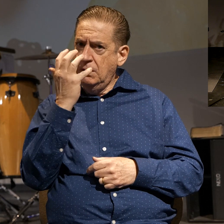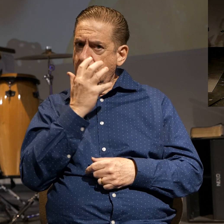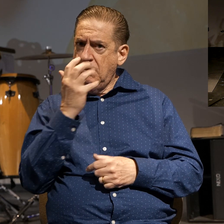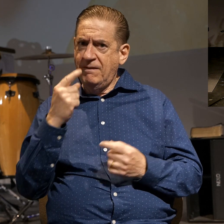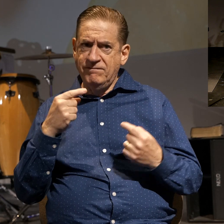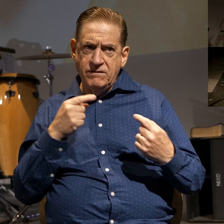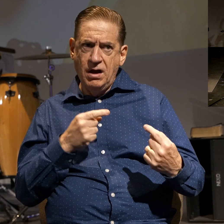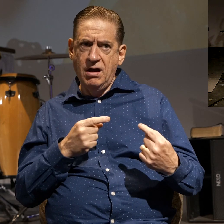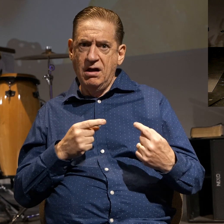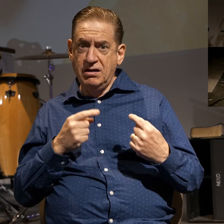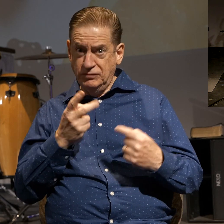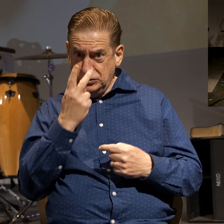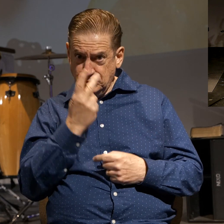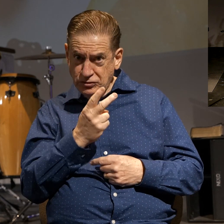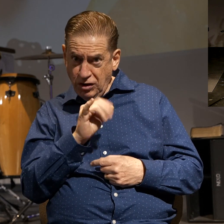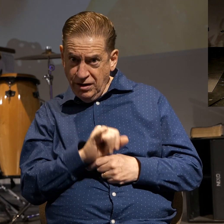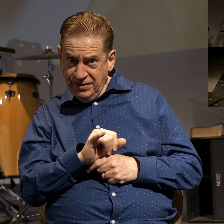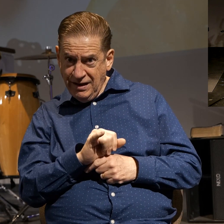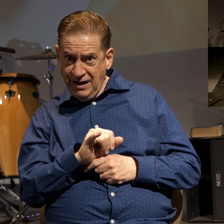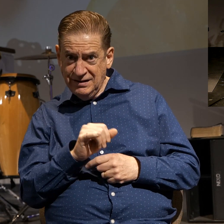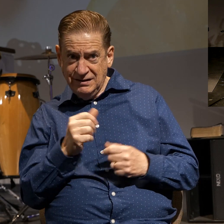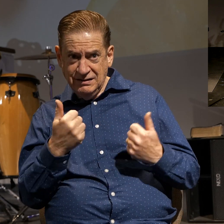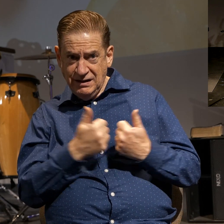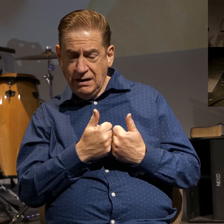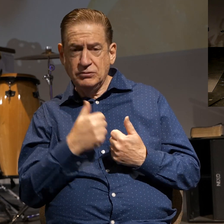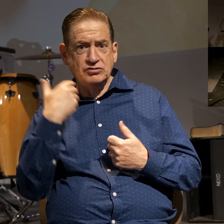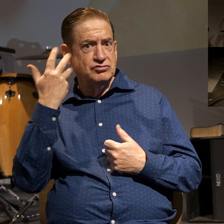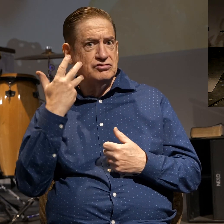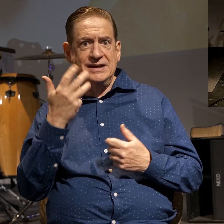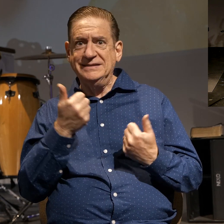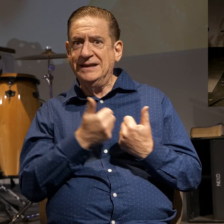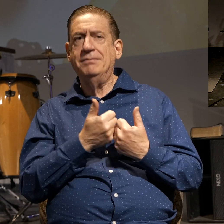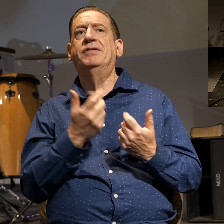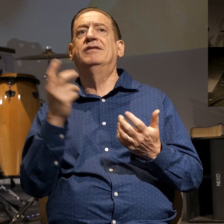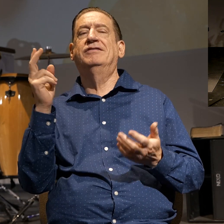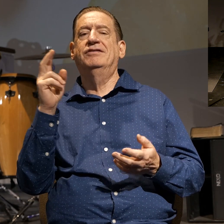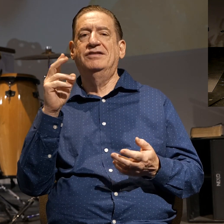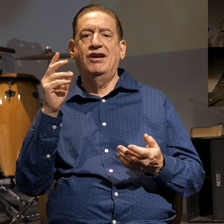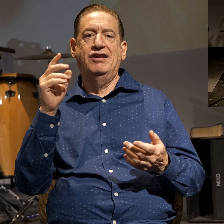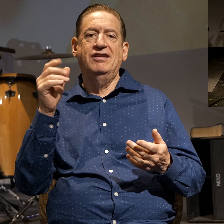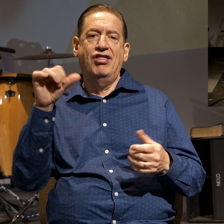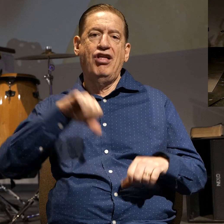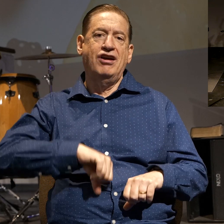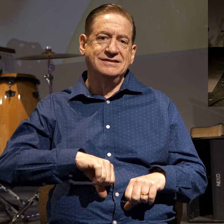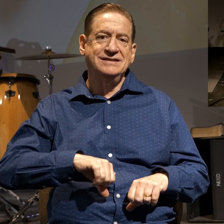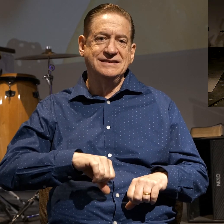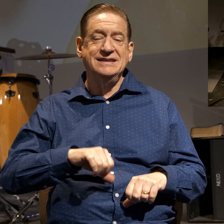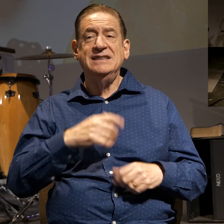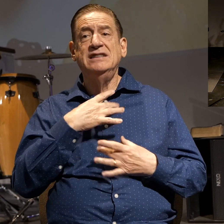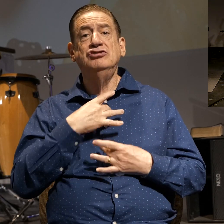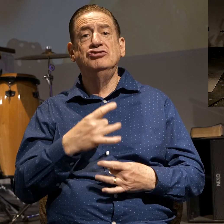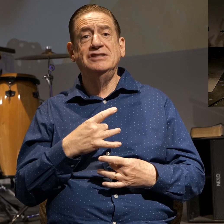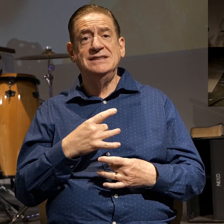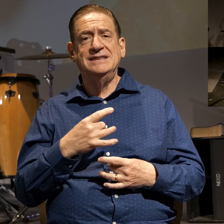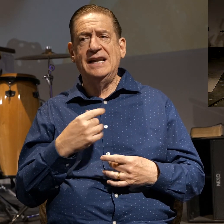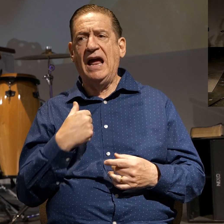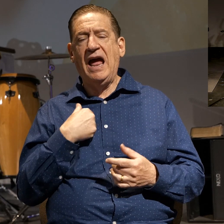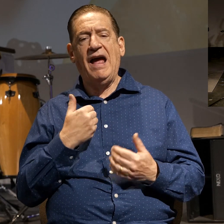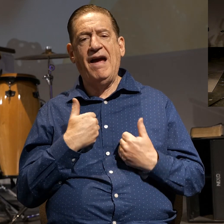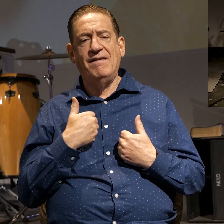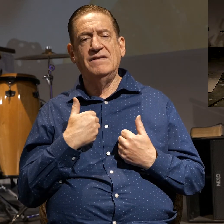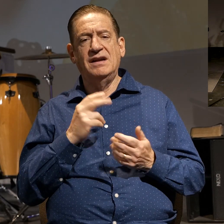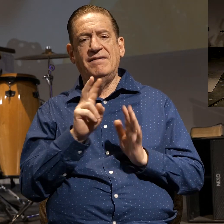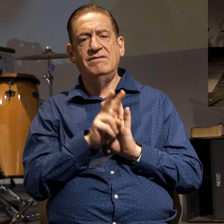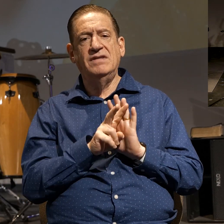you saw that game. That was a crazy game but they lost. And what's interesting, I've got a video here of a